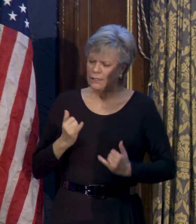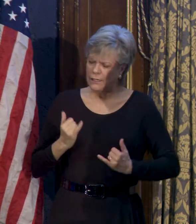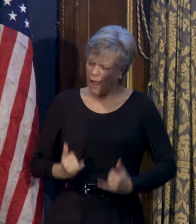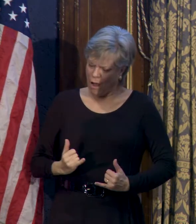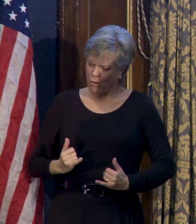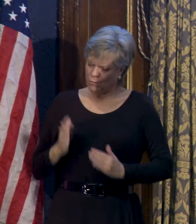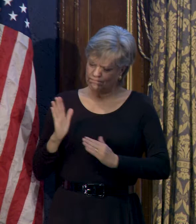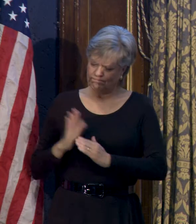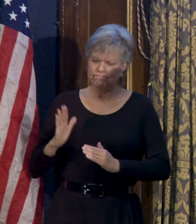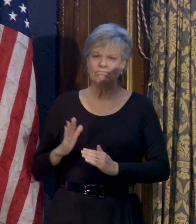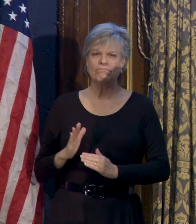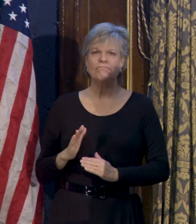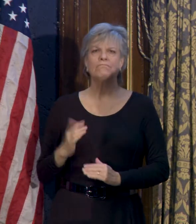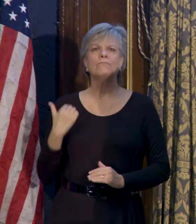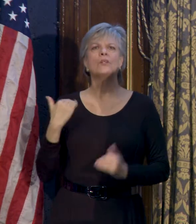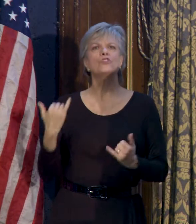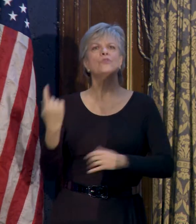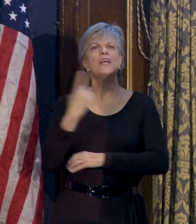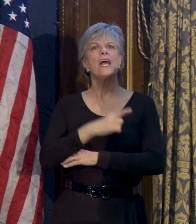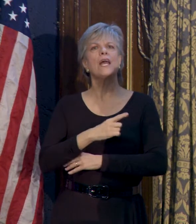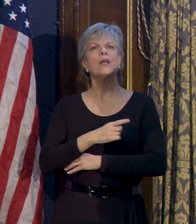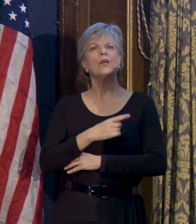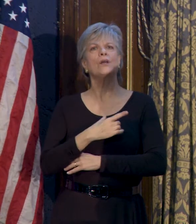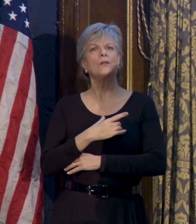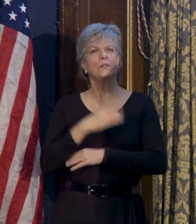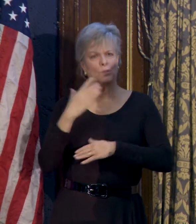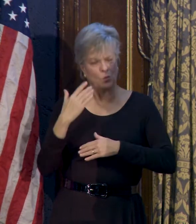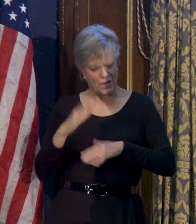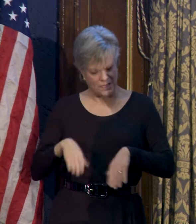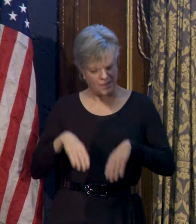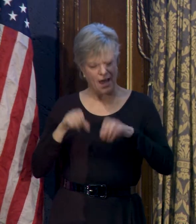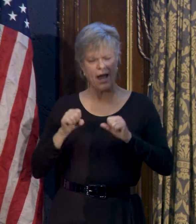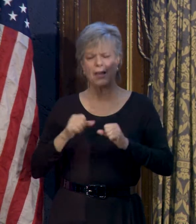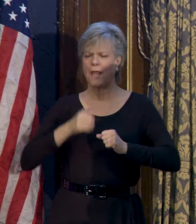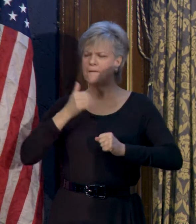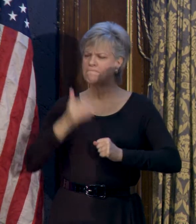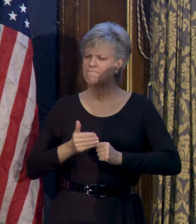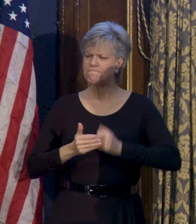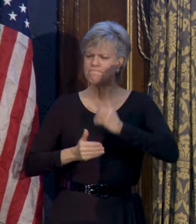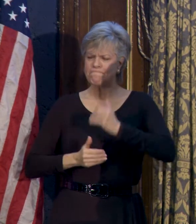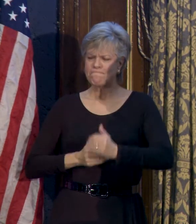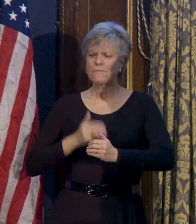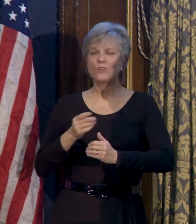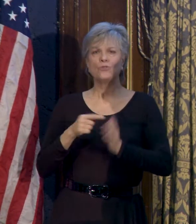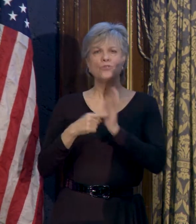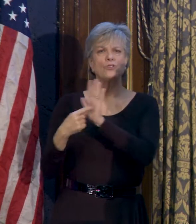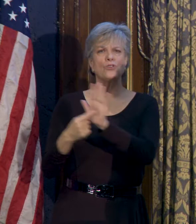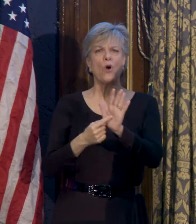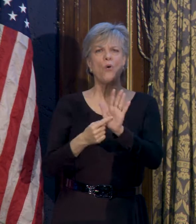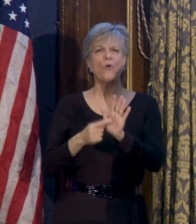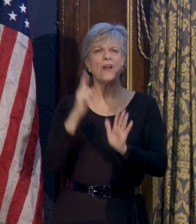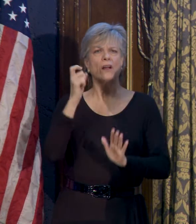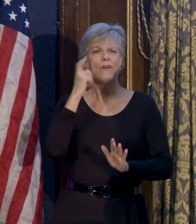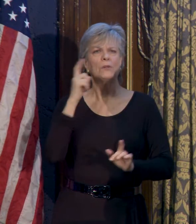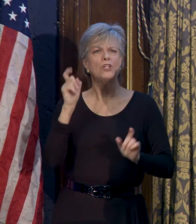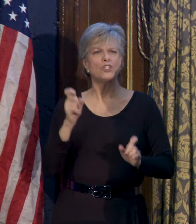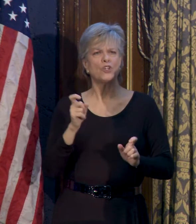And today, we take a deliberative step to show that government should be the instrument of compassion, not cruelty.